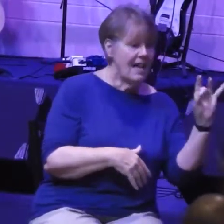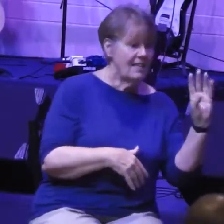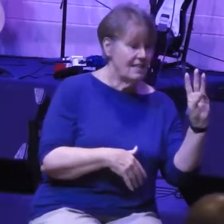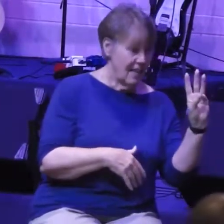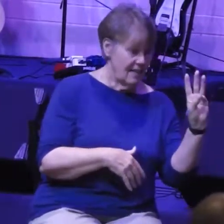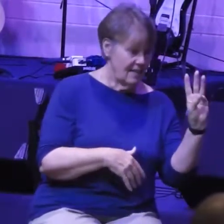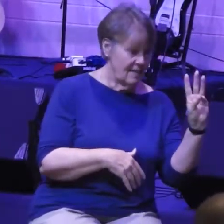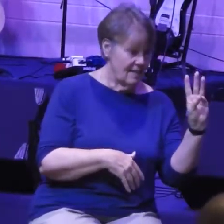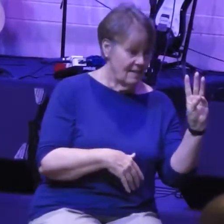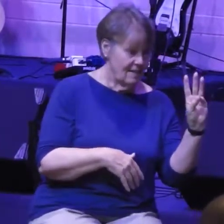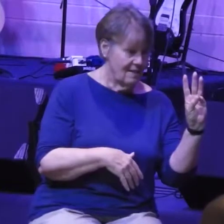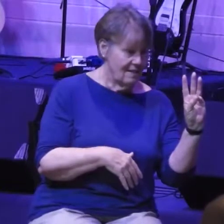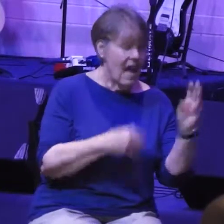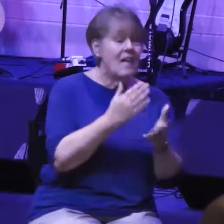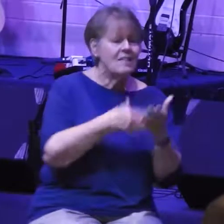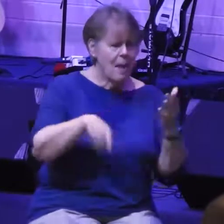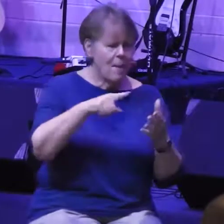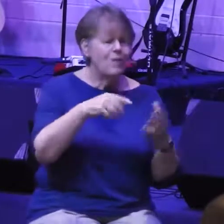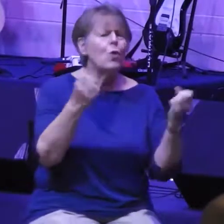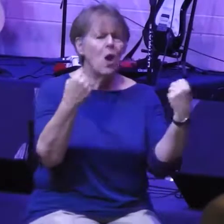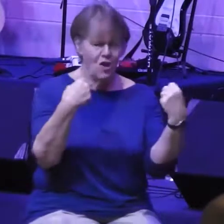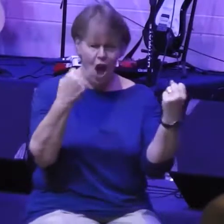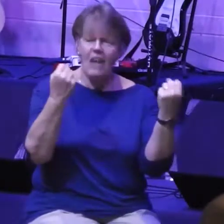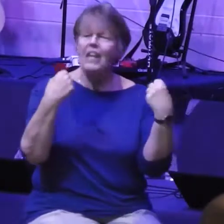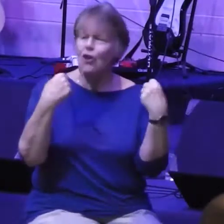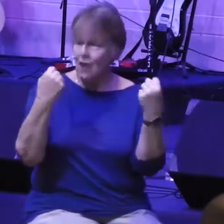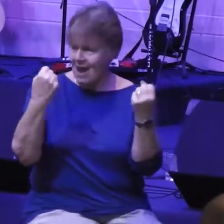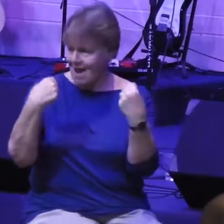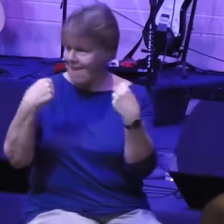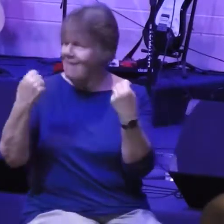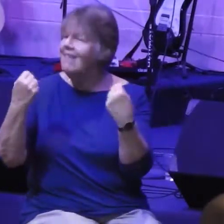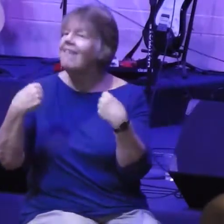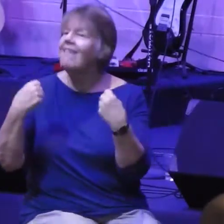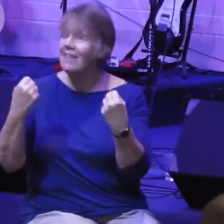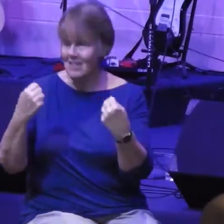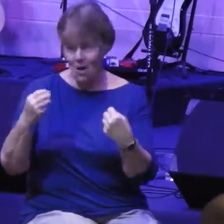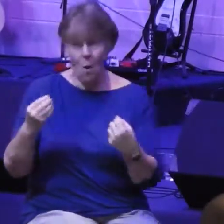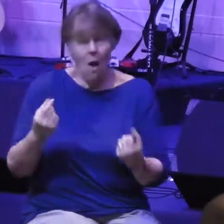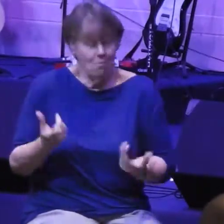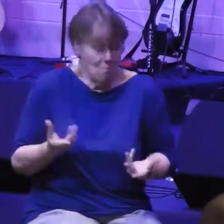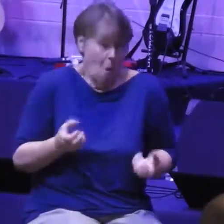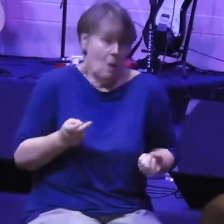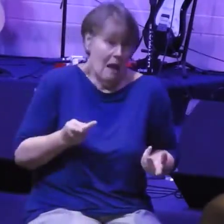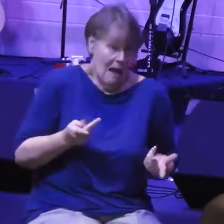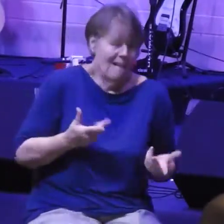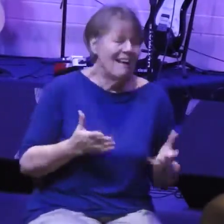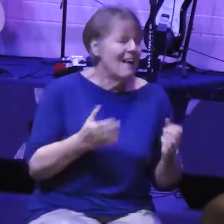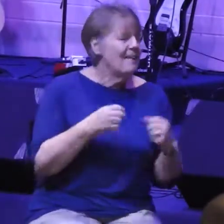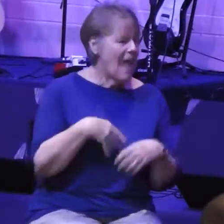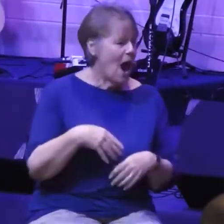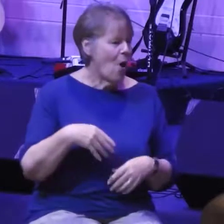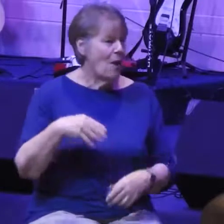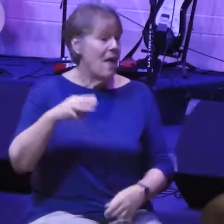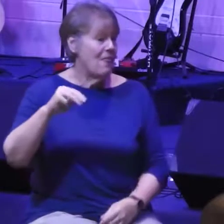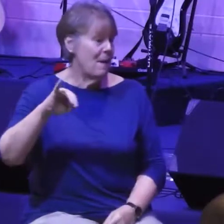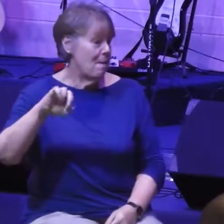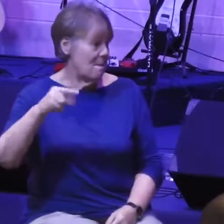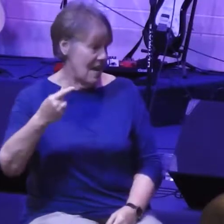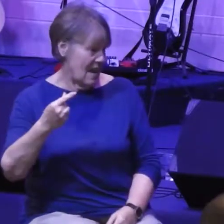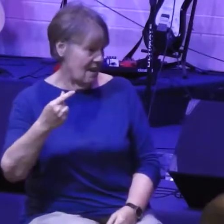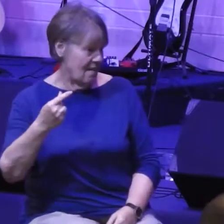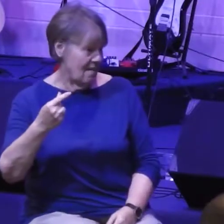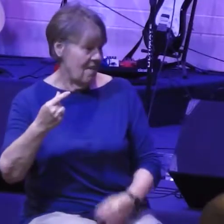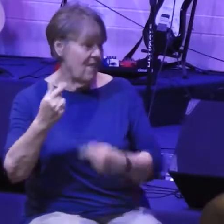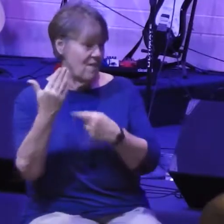Some of you are nodding your heads like you know these things, so okay, I'll take courage in that. Now, the MiG-15, as this